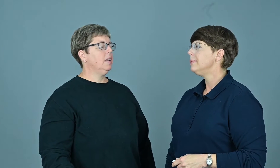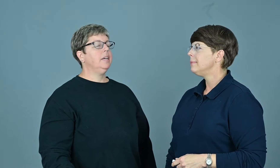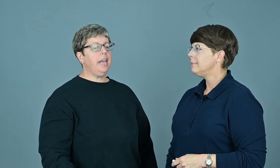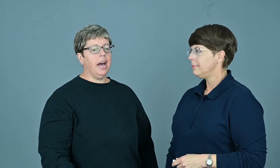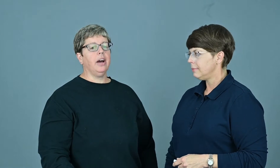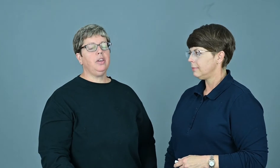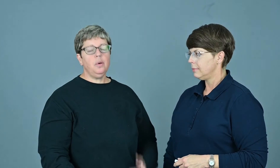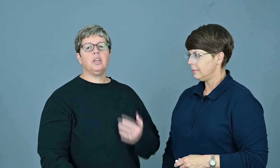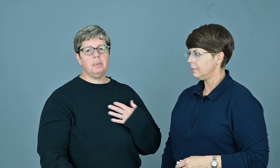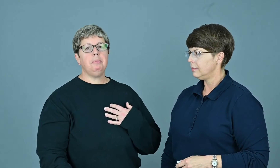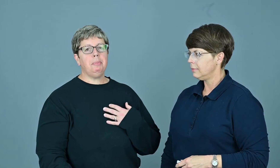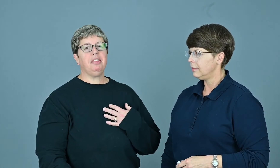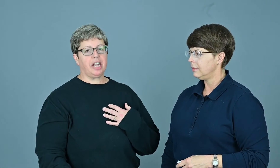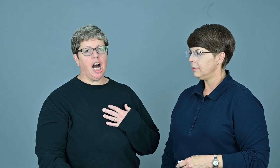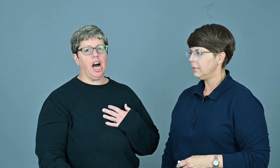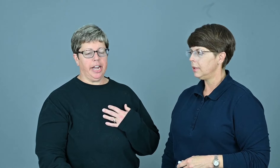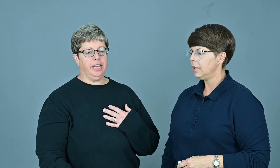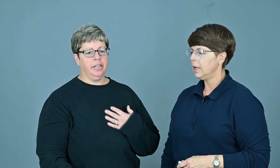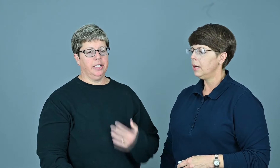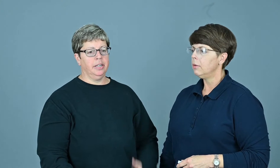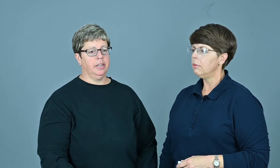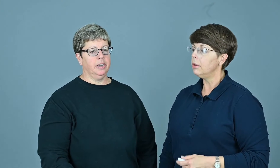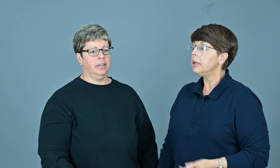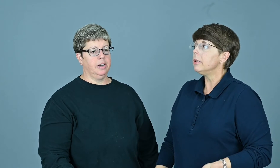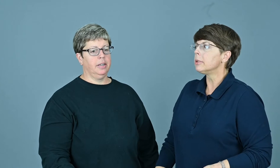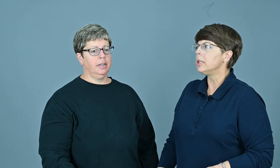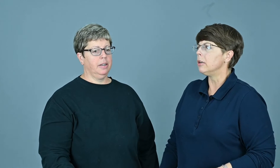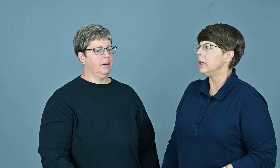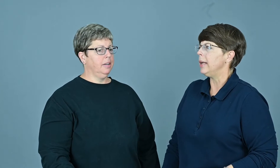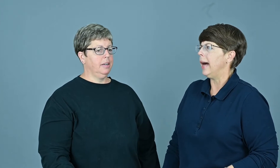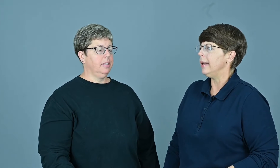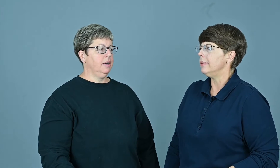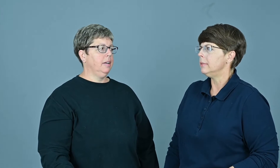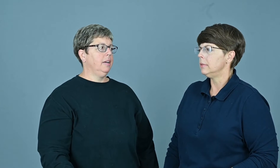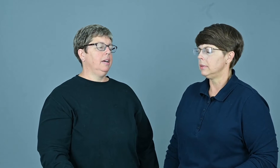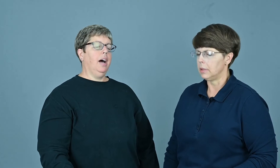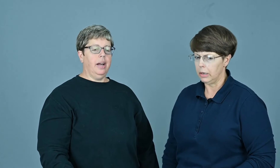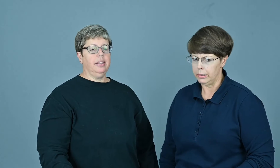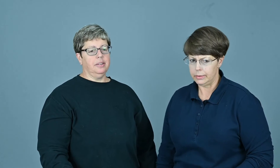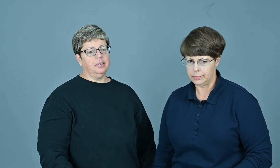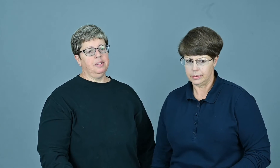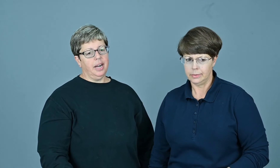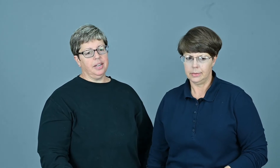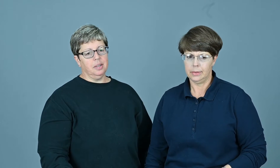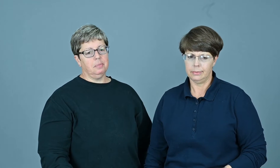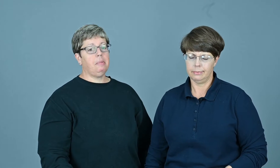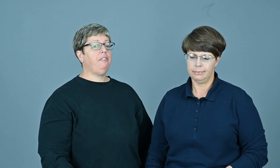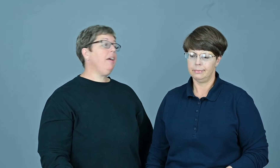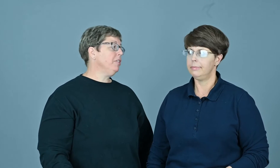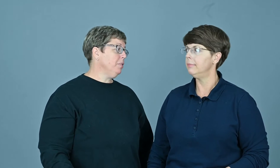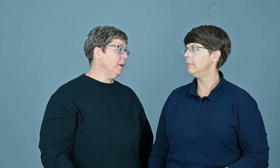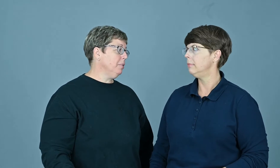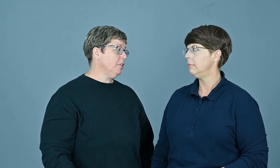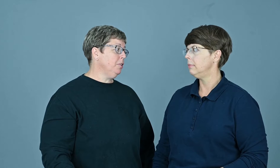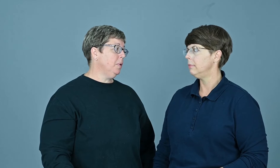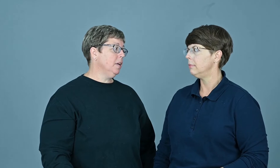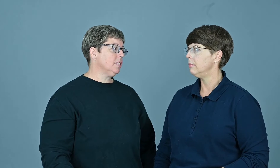Yeah, you always made me be the guy. Well, you were so good at it. Sorry. I know, I know. But my favorite duet with you was,